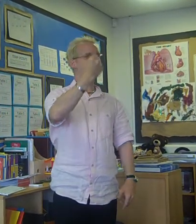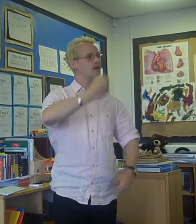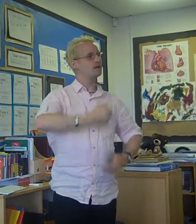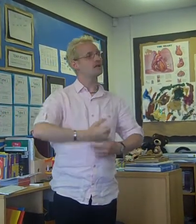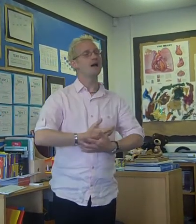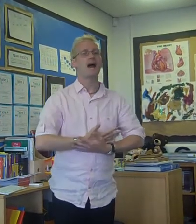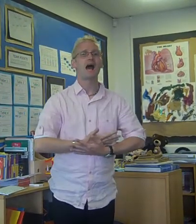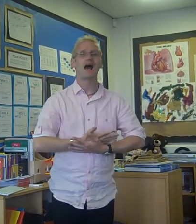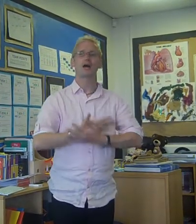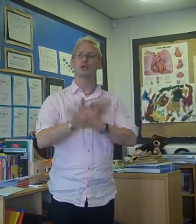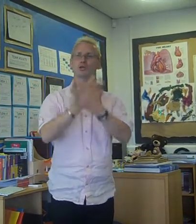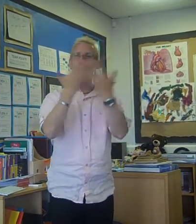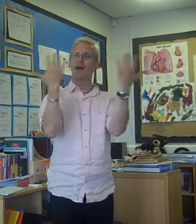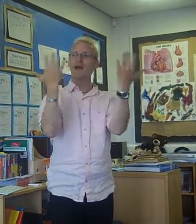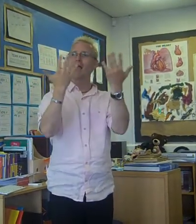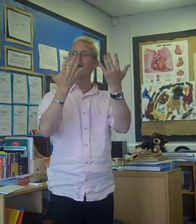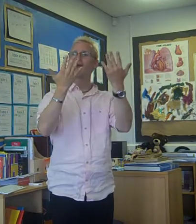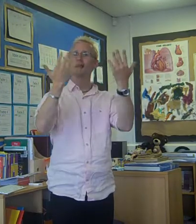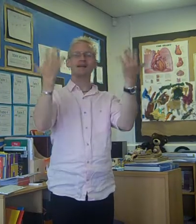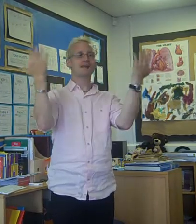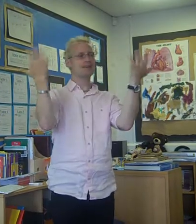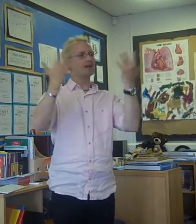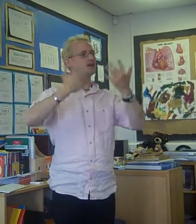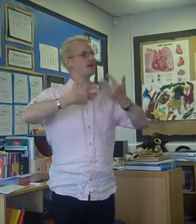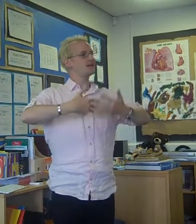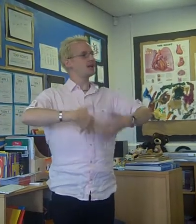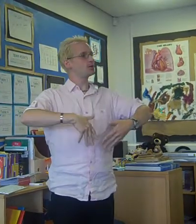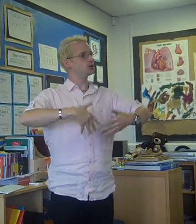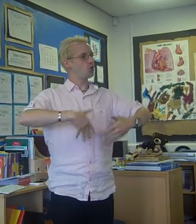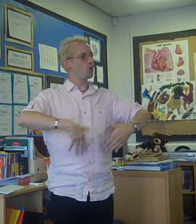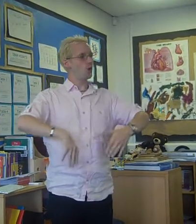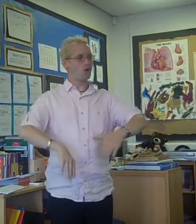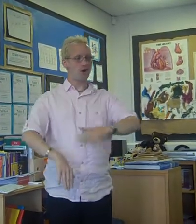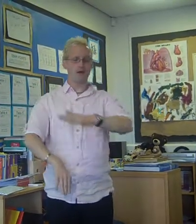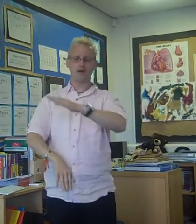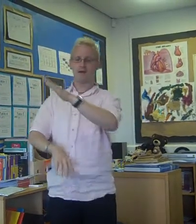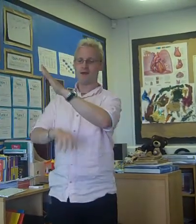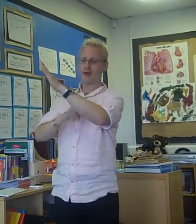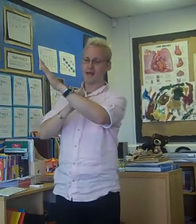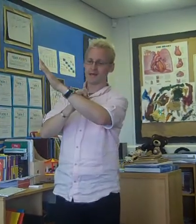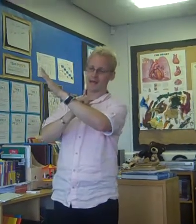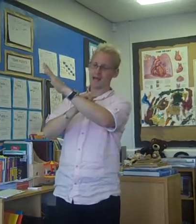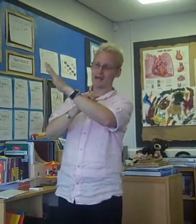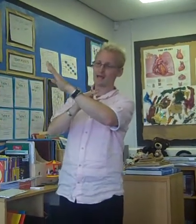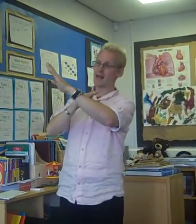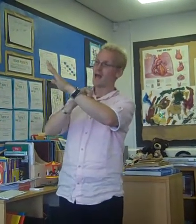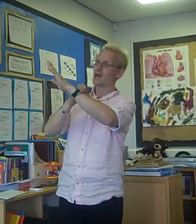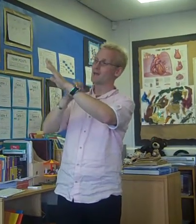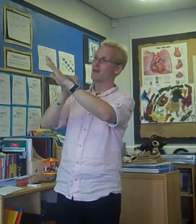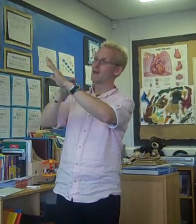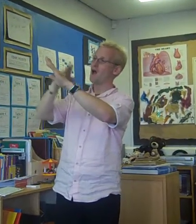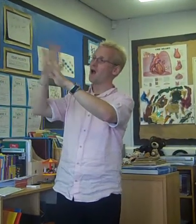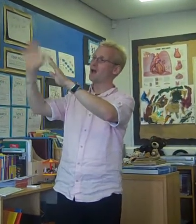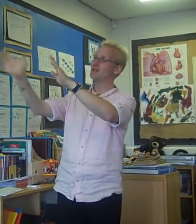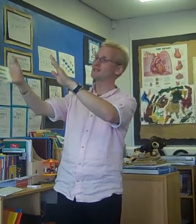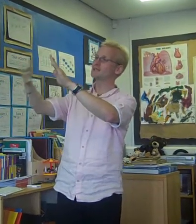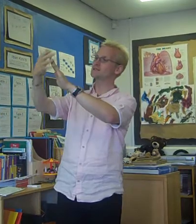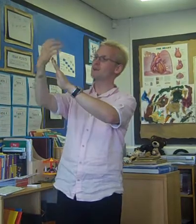I can do anything at all, I can climb my highest